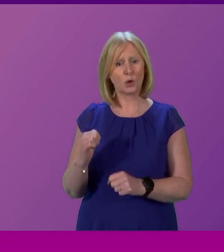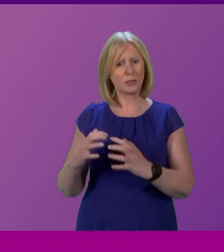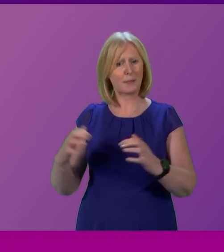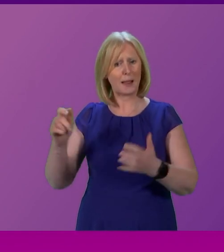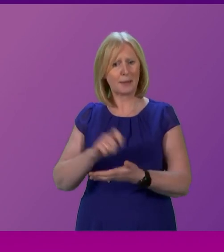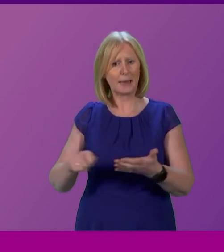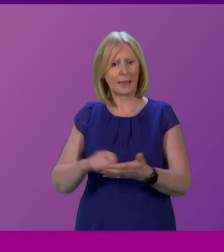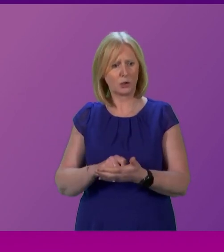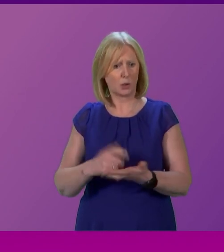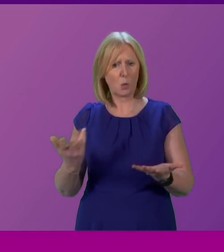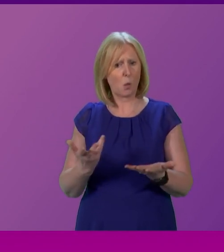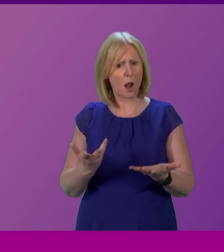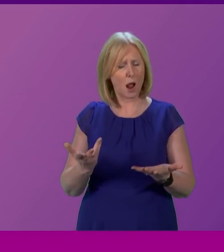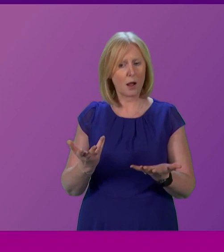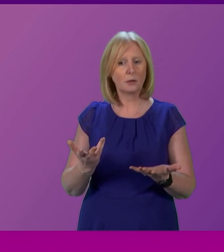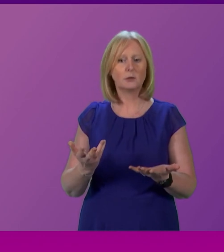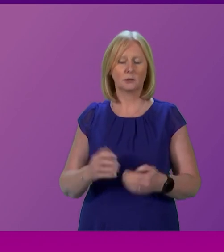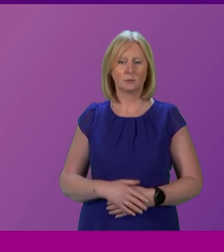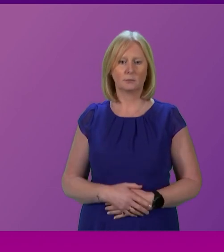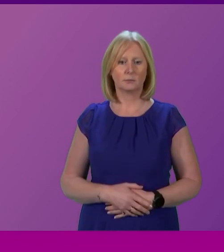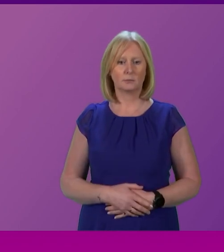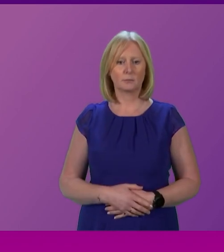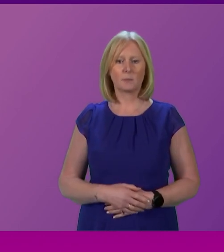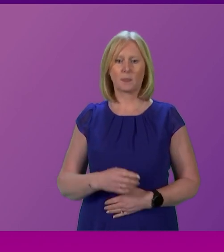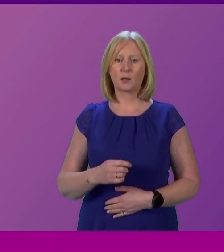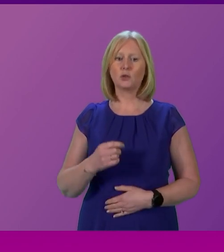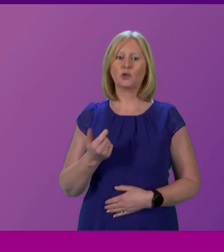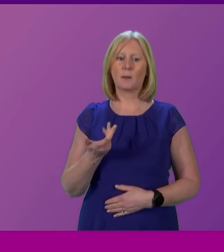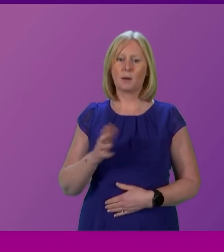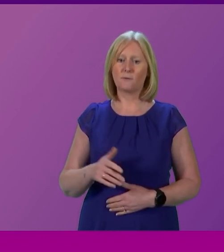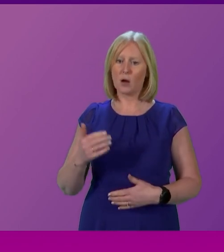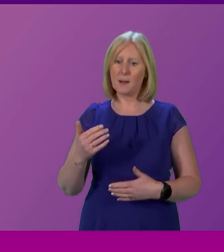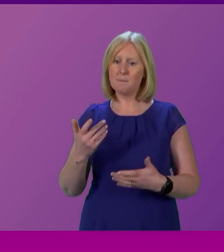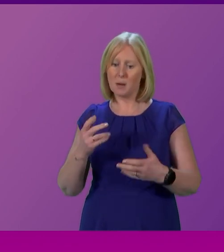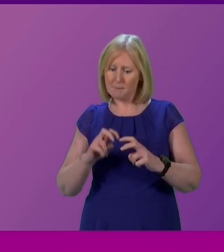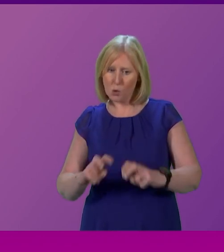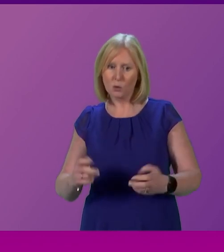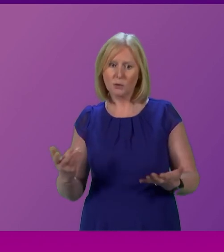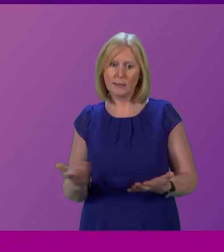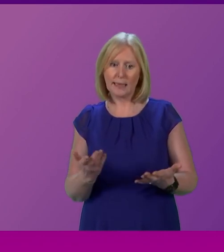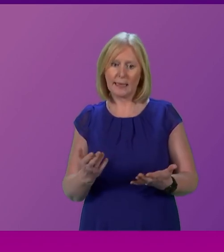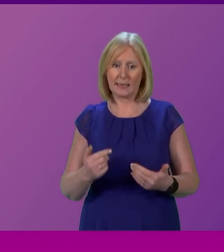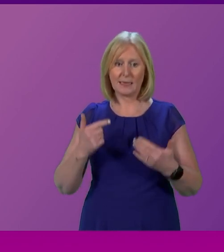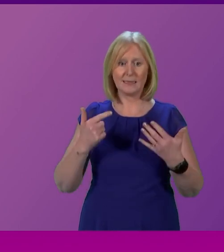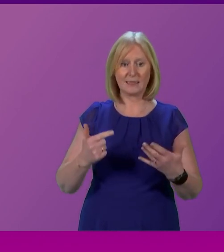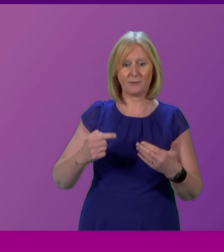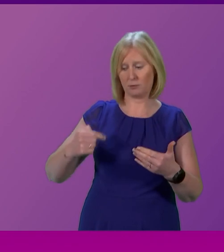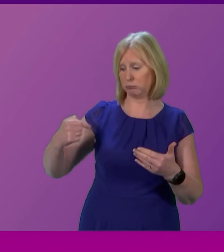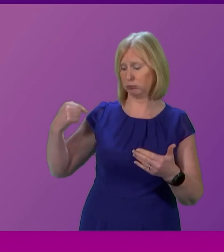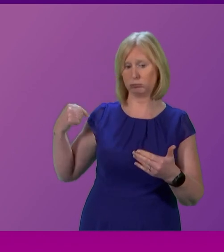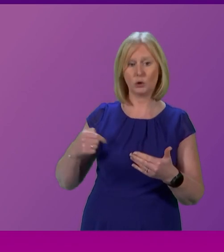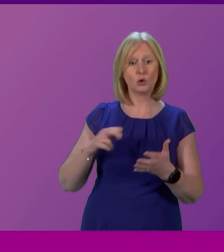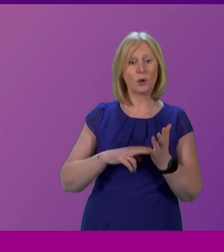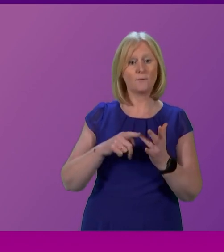where can it be? And some have raised opinion polling today. Incidentally, six of the last seven polls back to November